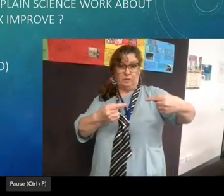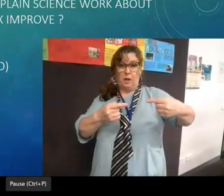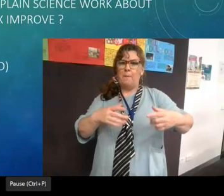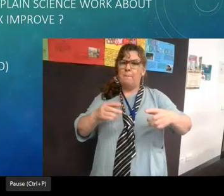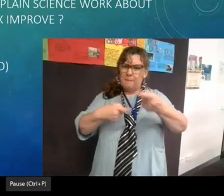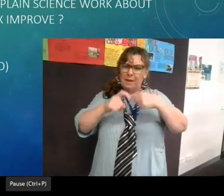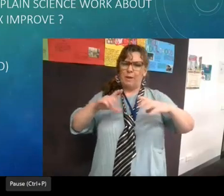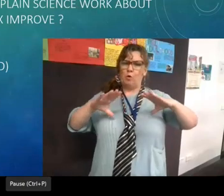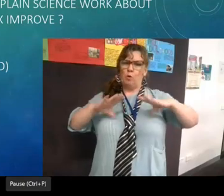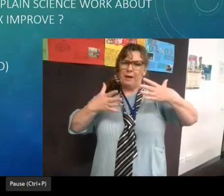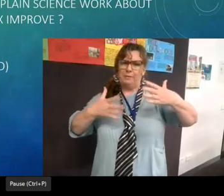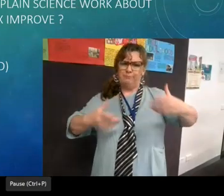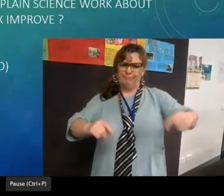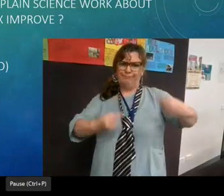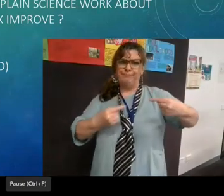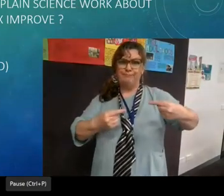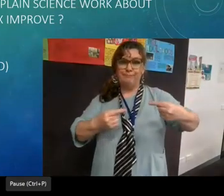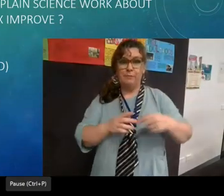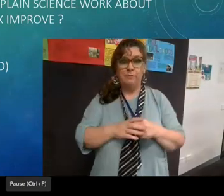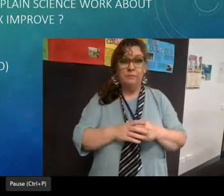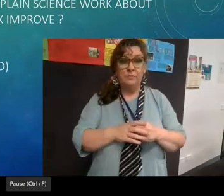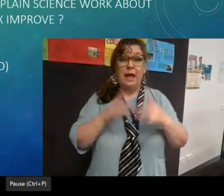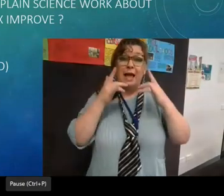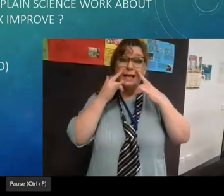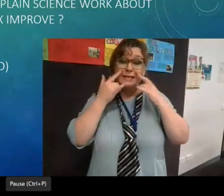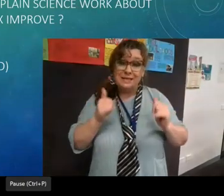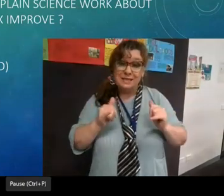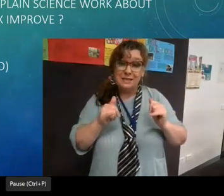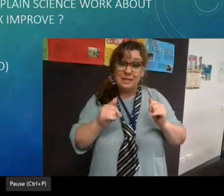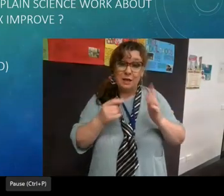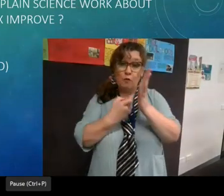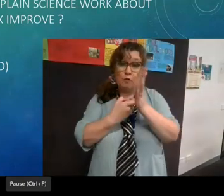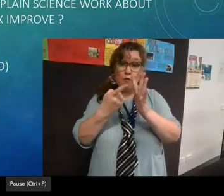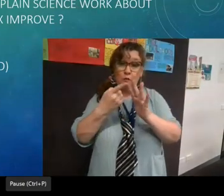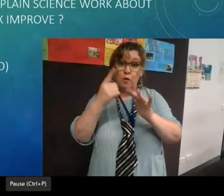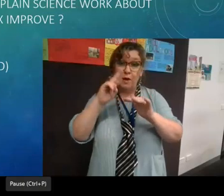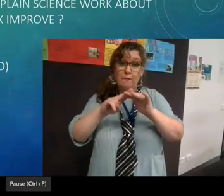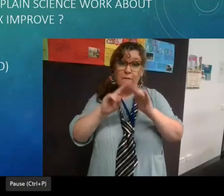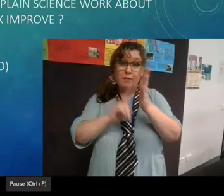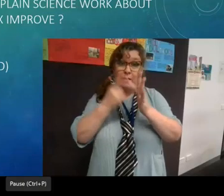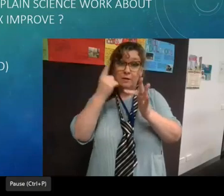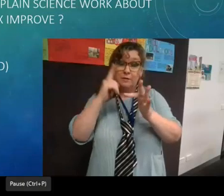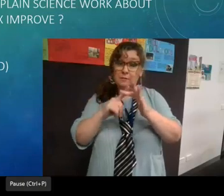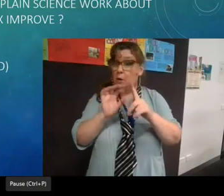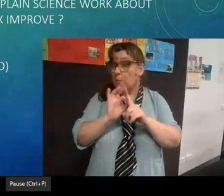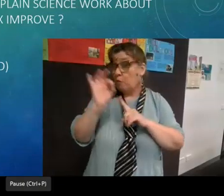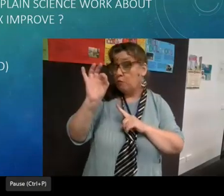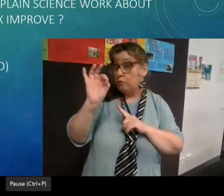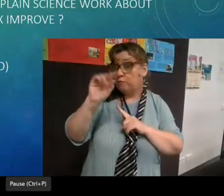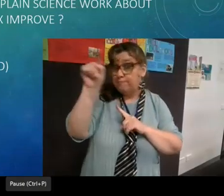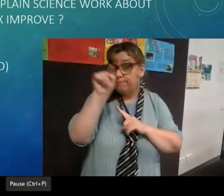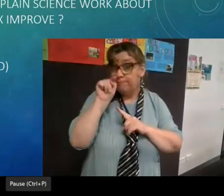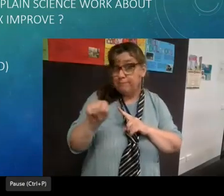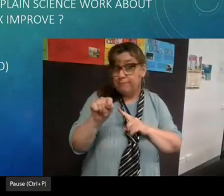you know if they become automatic reflexes or automatic reactions and assessing are the reflexes improving